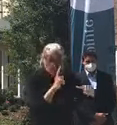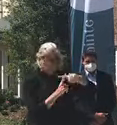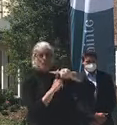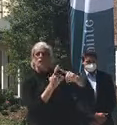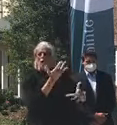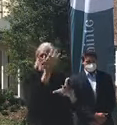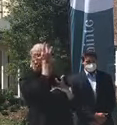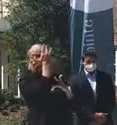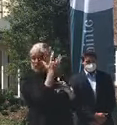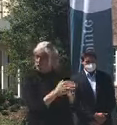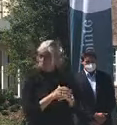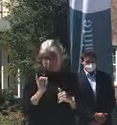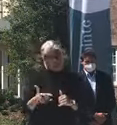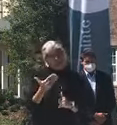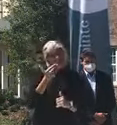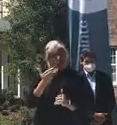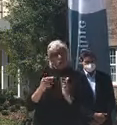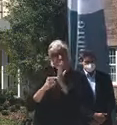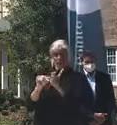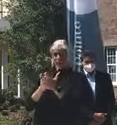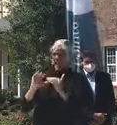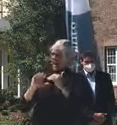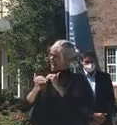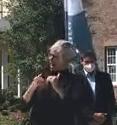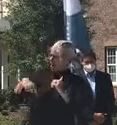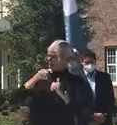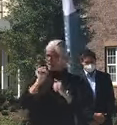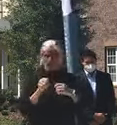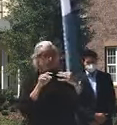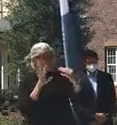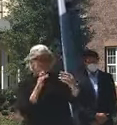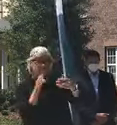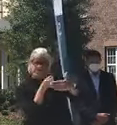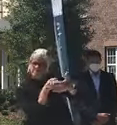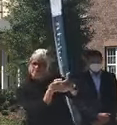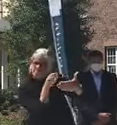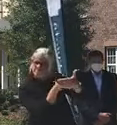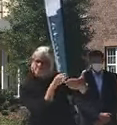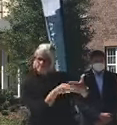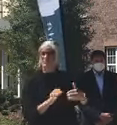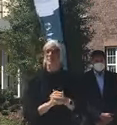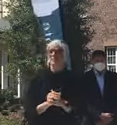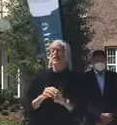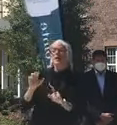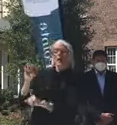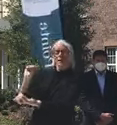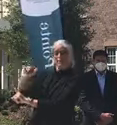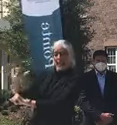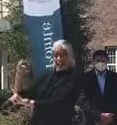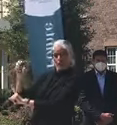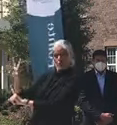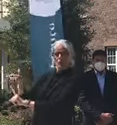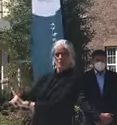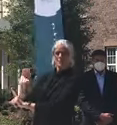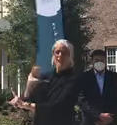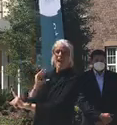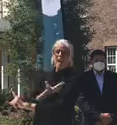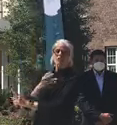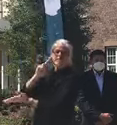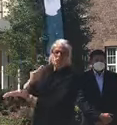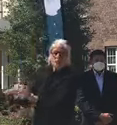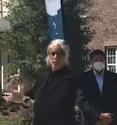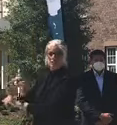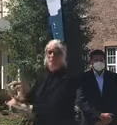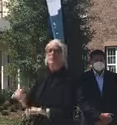disease. I want to thank Secretary Mary Mayhew, our ACA secretary. I also want to thank Jeff